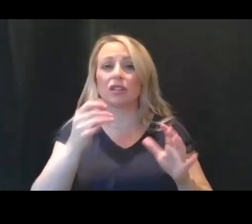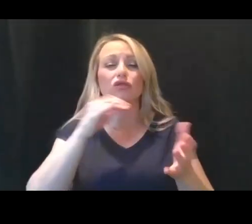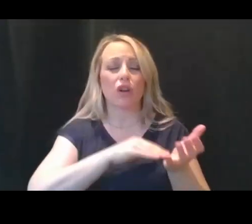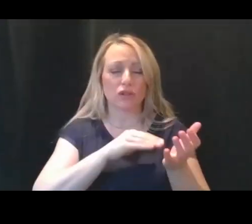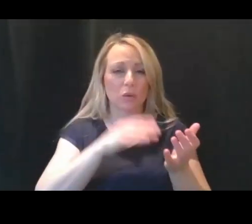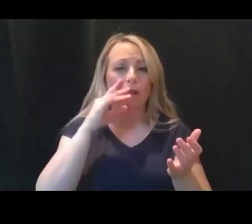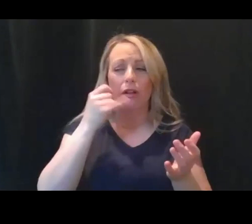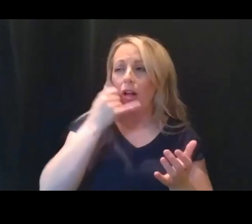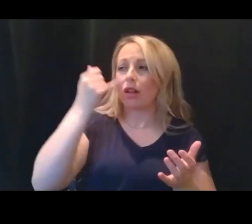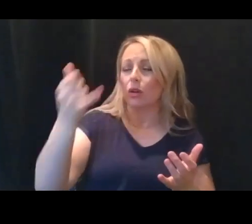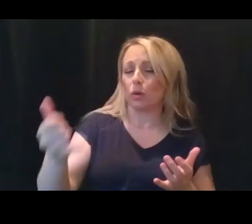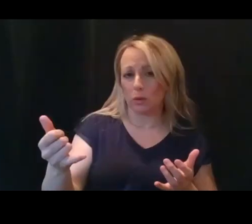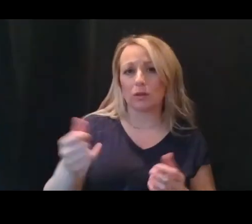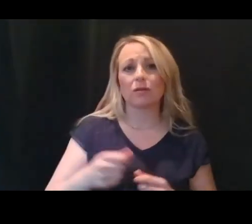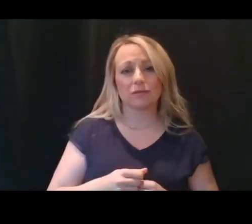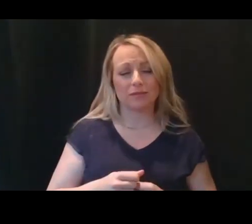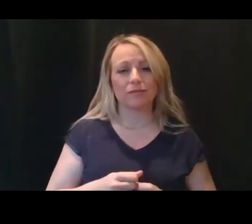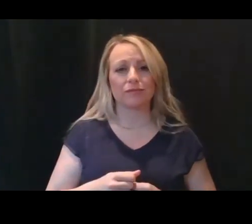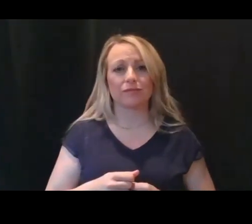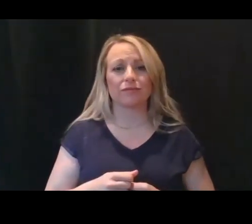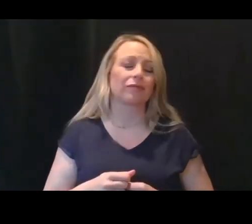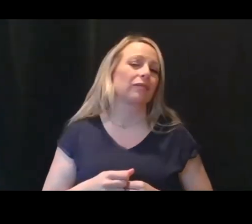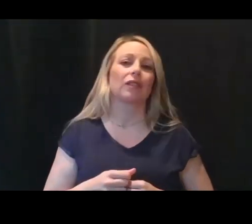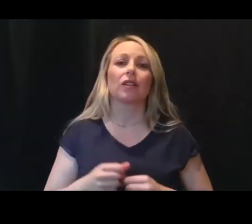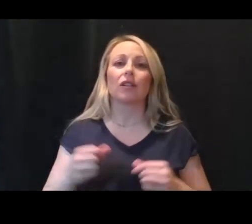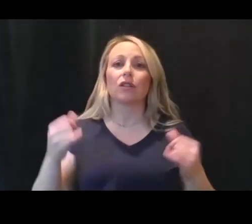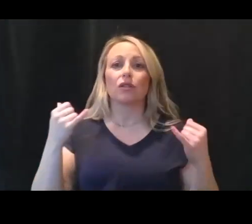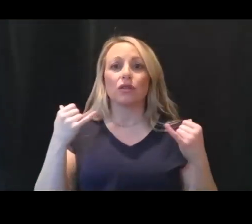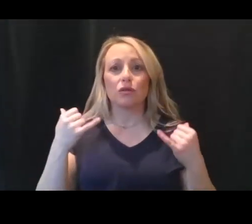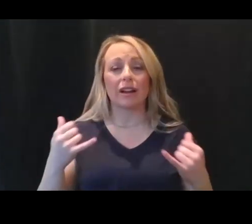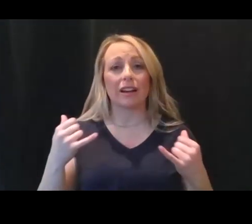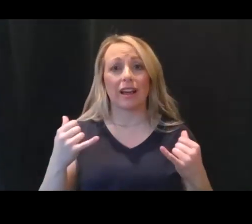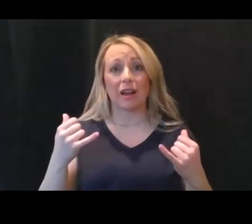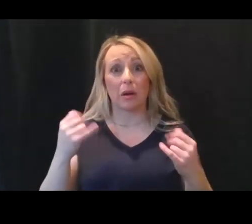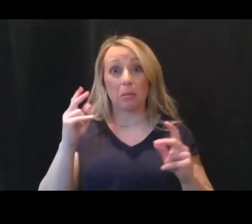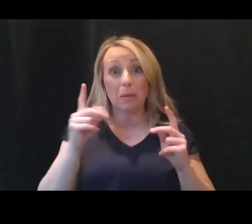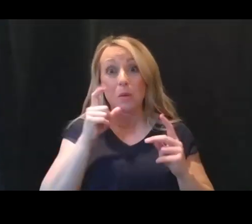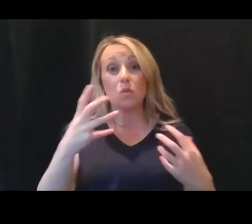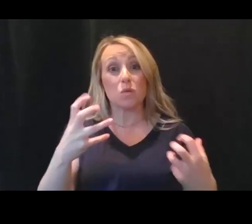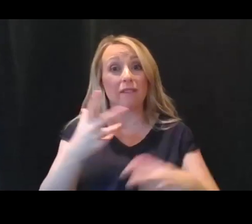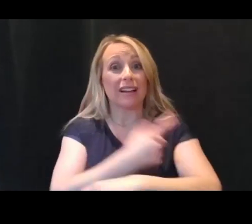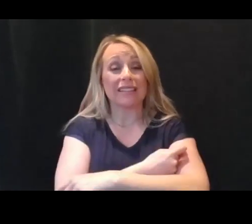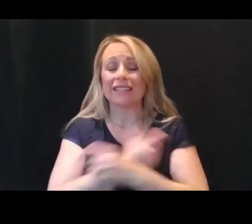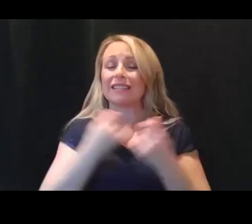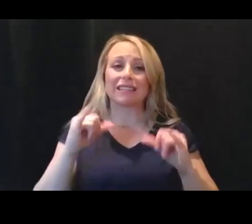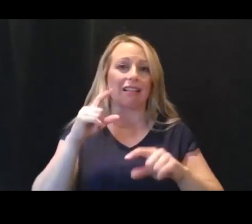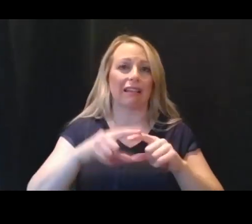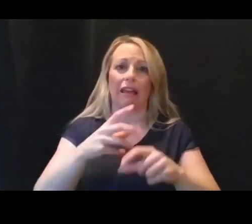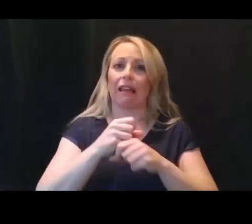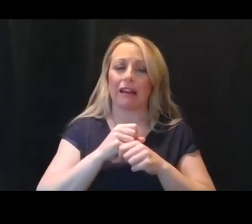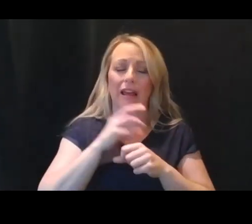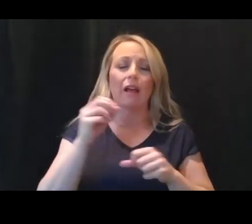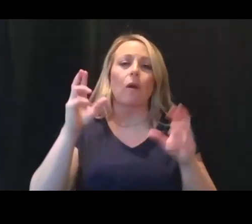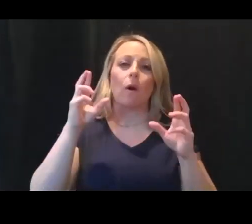We are not yet to the point where everyone who wants vaccine can get it. We hope that will be the case in the near